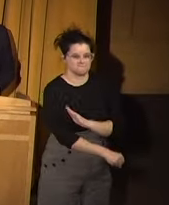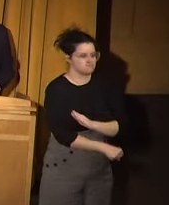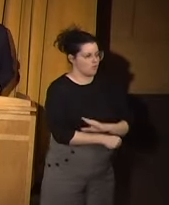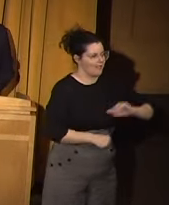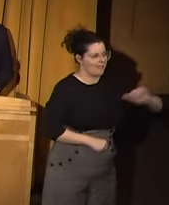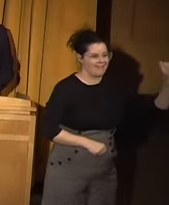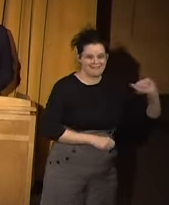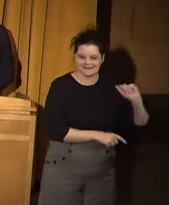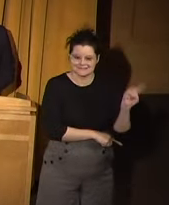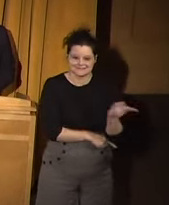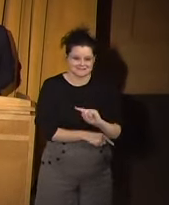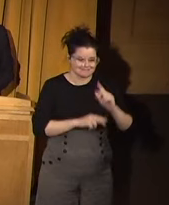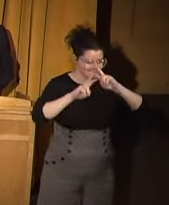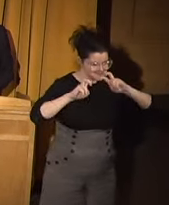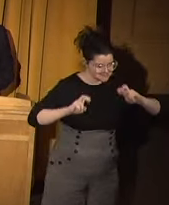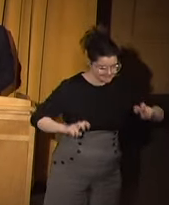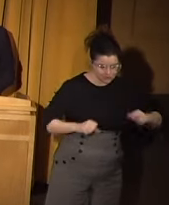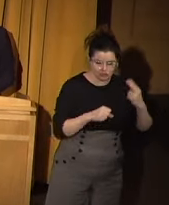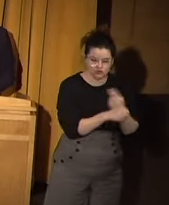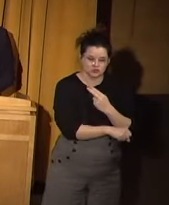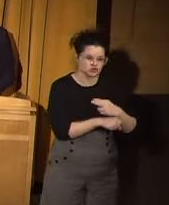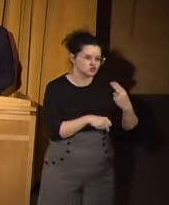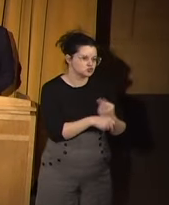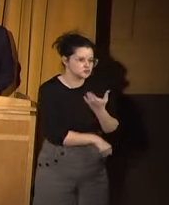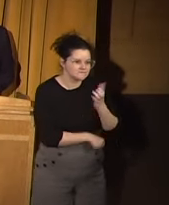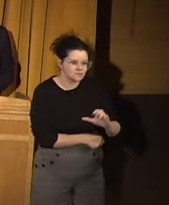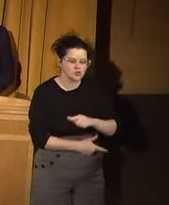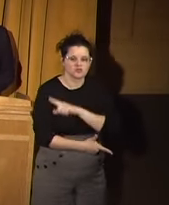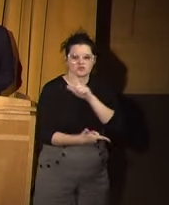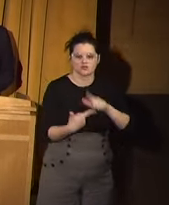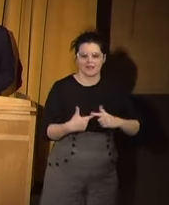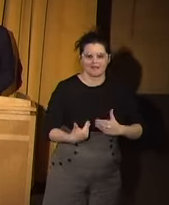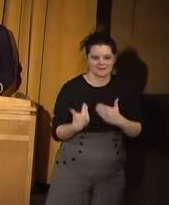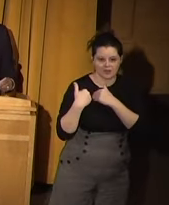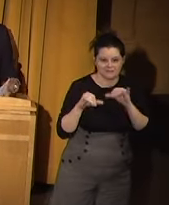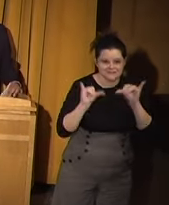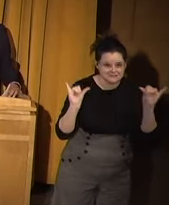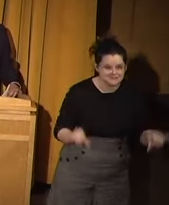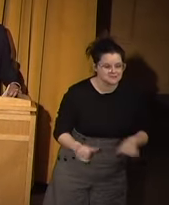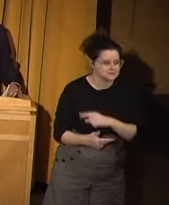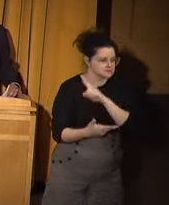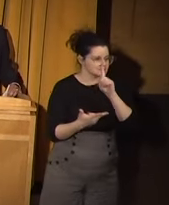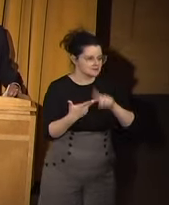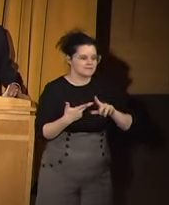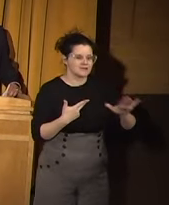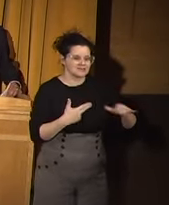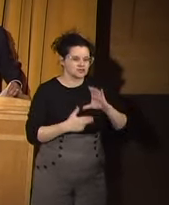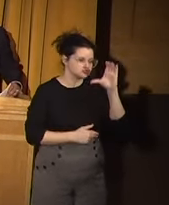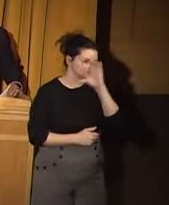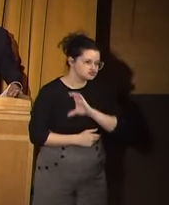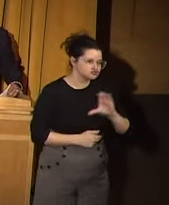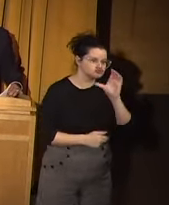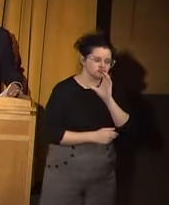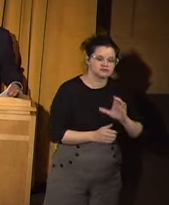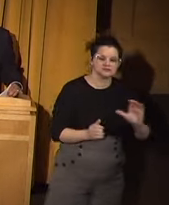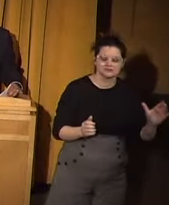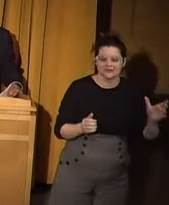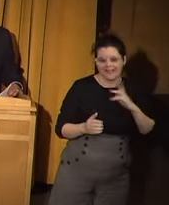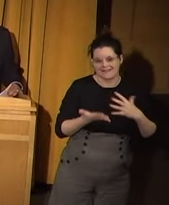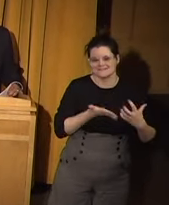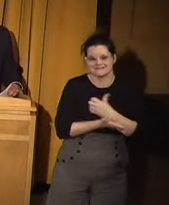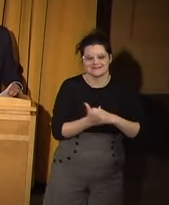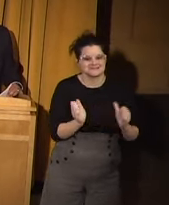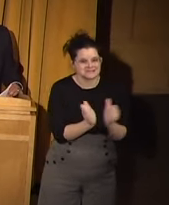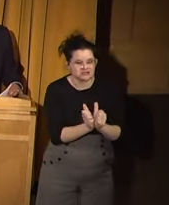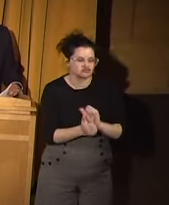What we did was we looked at their use-of-force practices, we looked at their accountability system, we looked at their search and seizure practices, we looked at